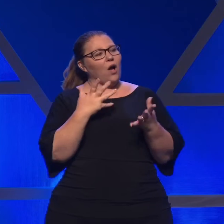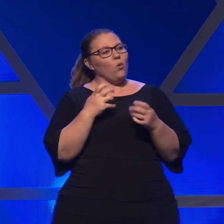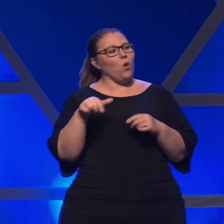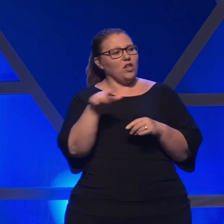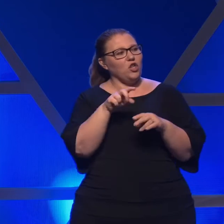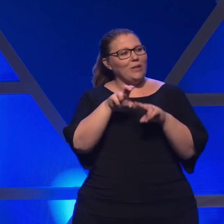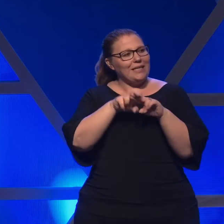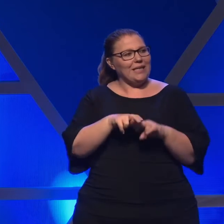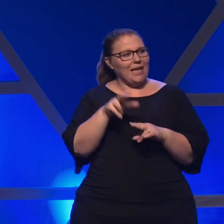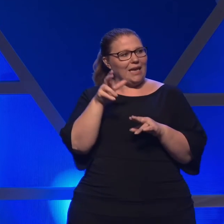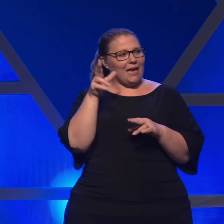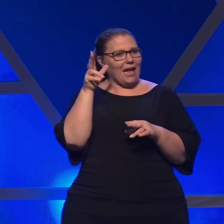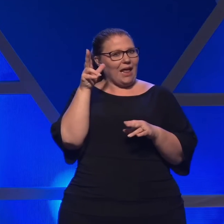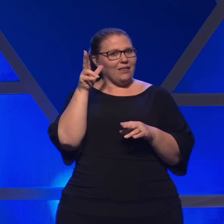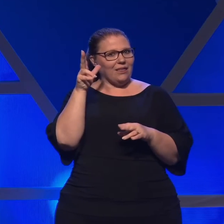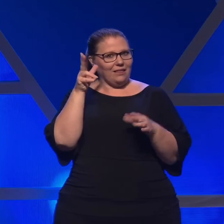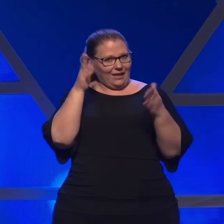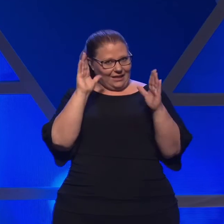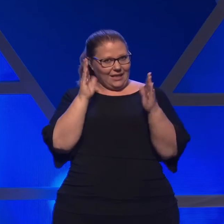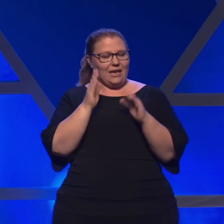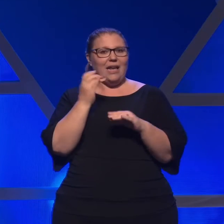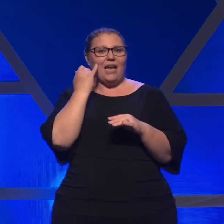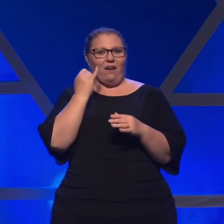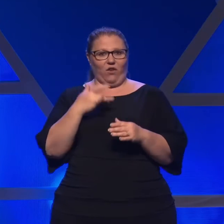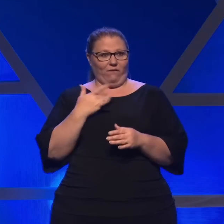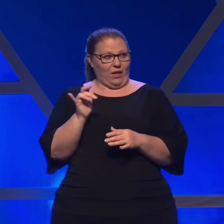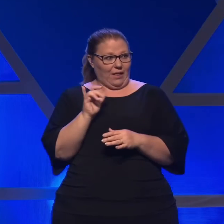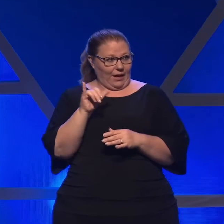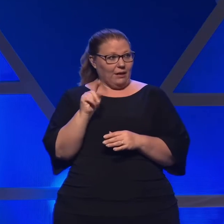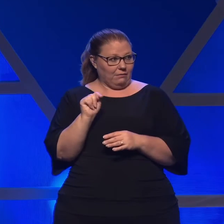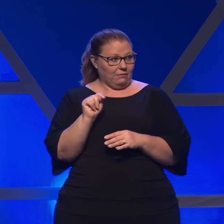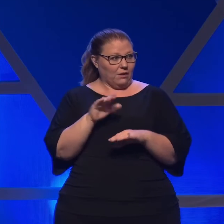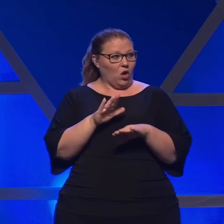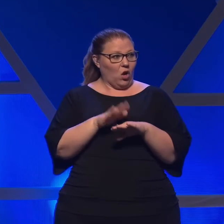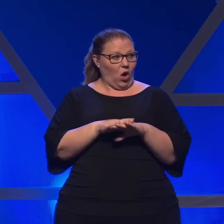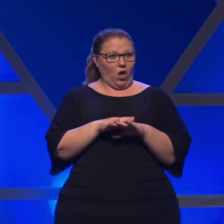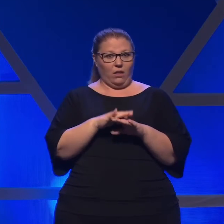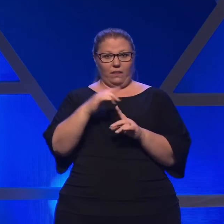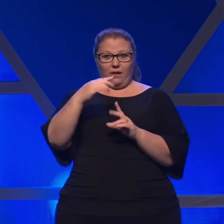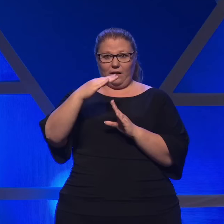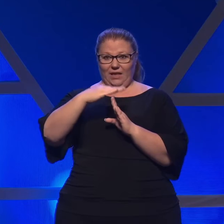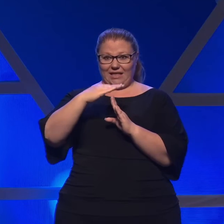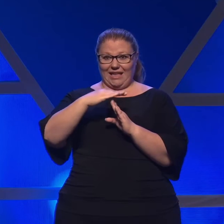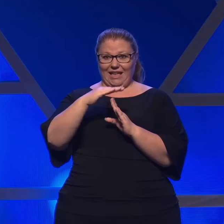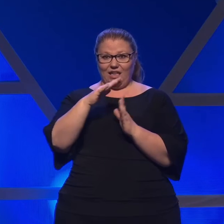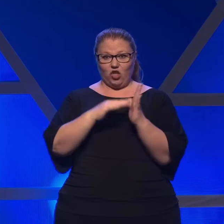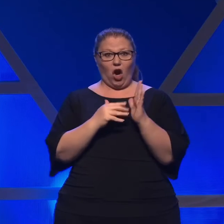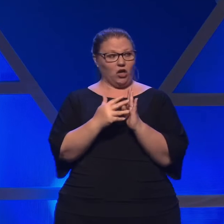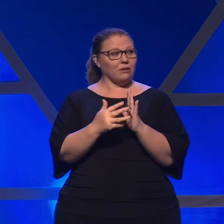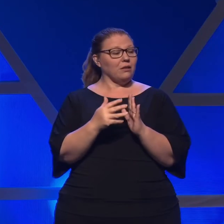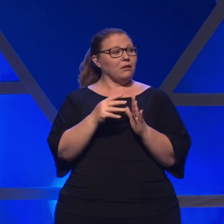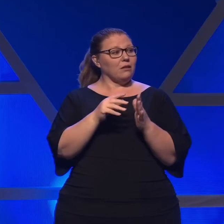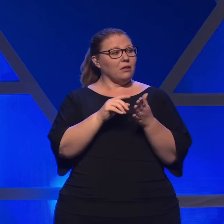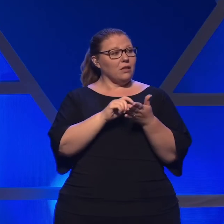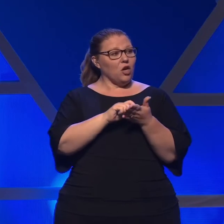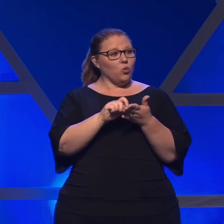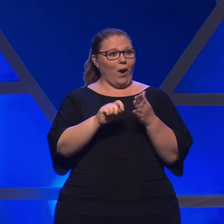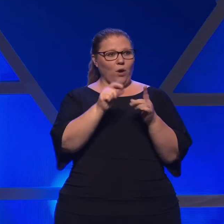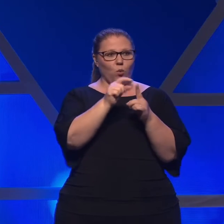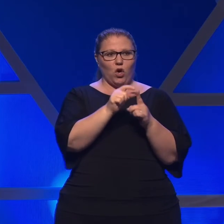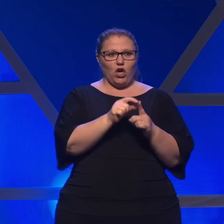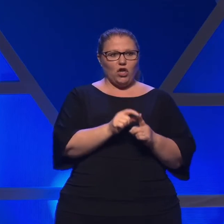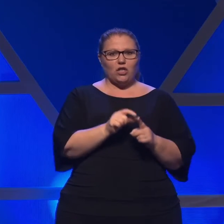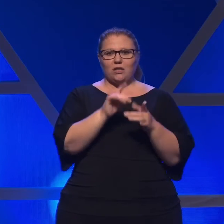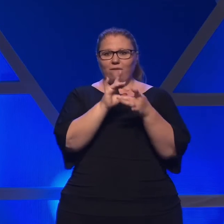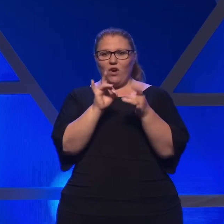And if you feel like it on your note catcher, on your T-chart, write words or phrases or